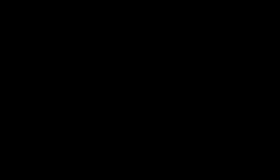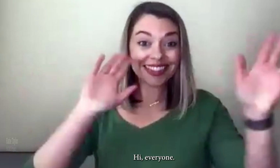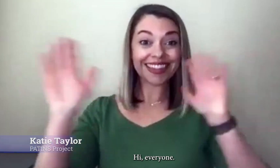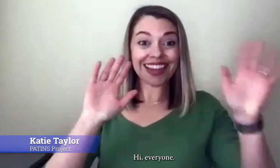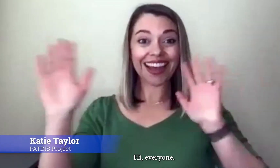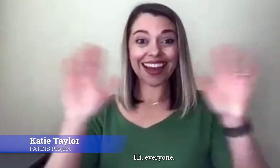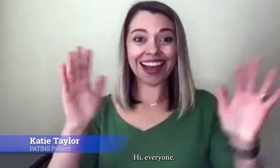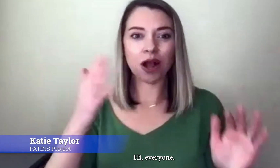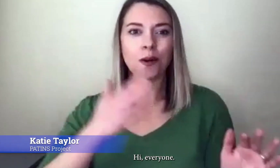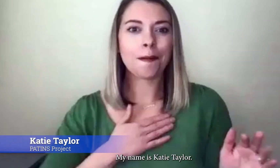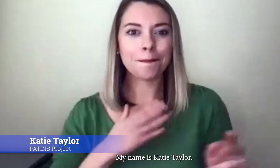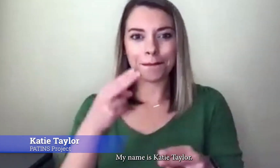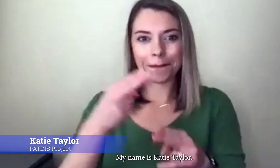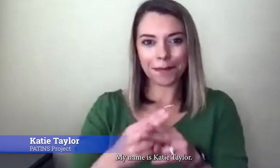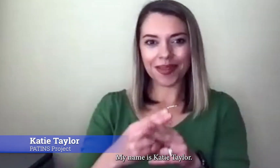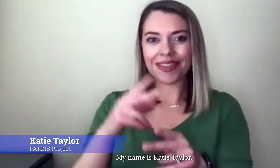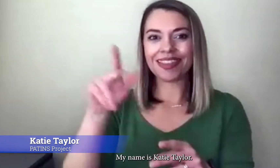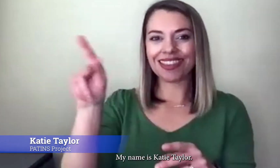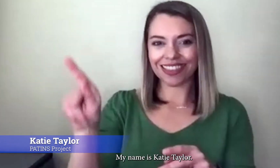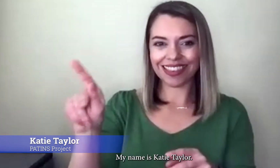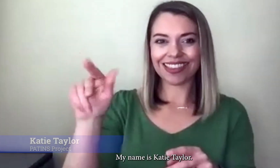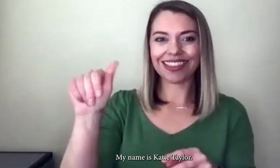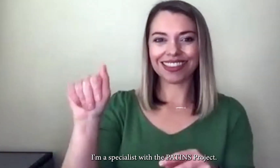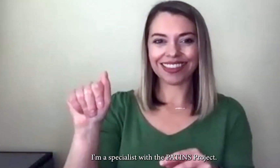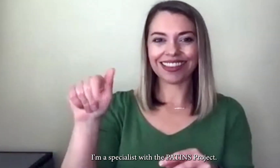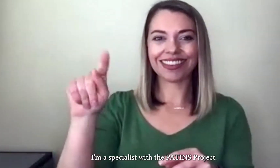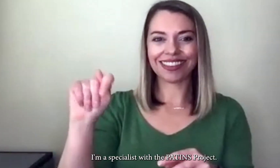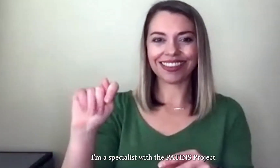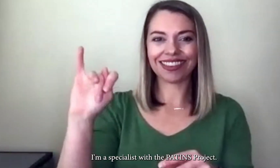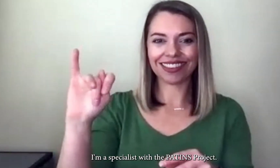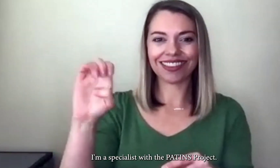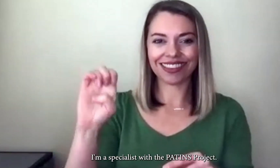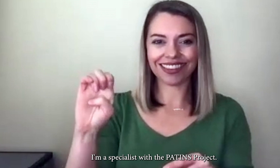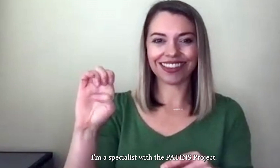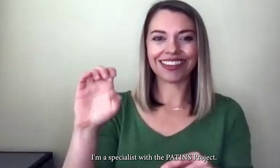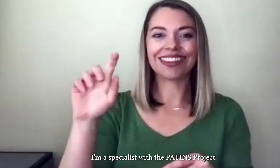Hi everyone, my name is Katie Taylor. I'm a specialist with the PATINS project.